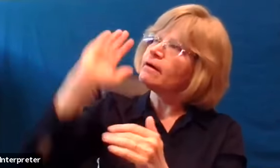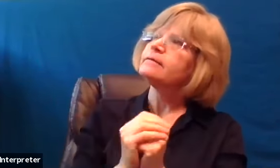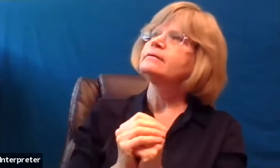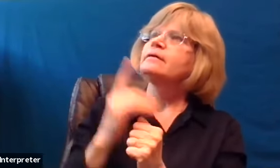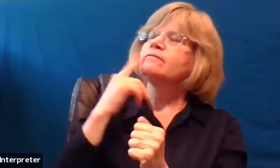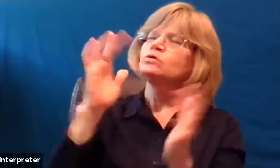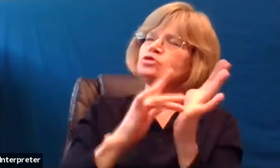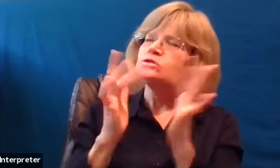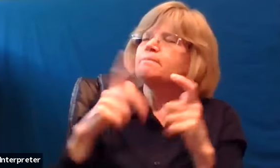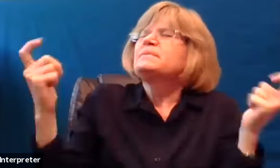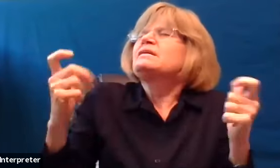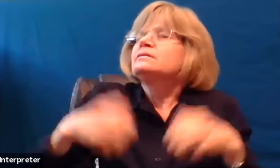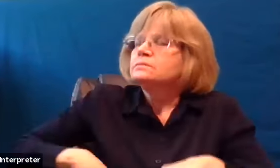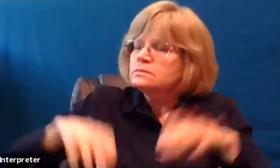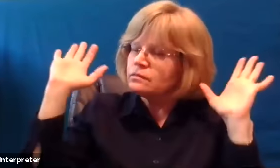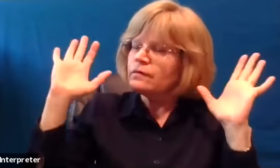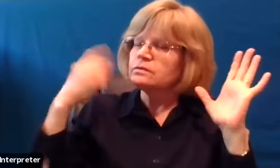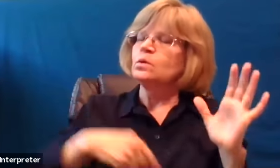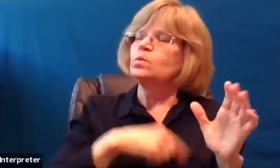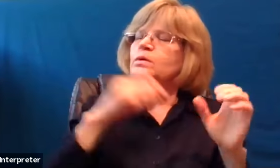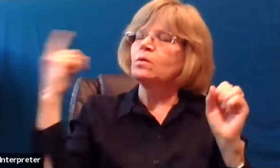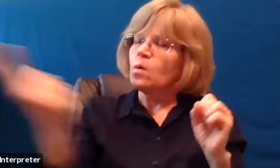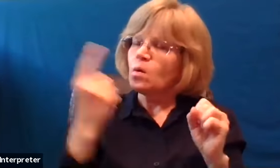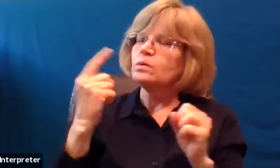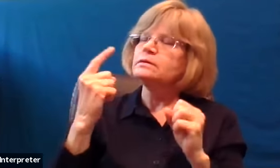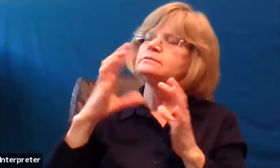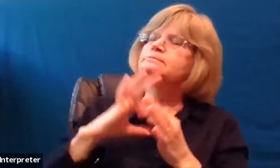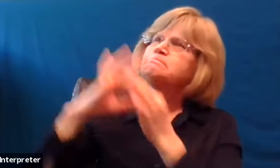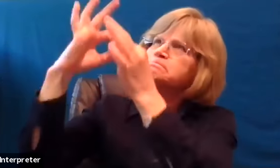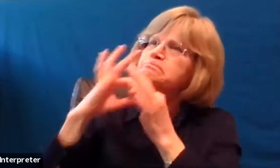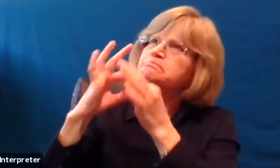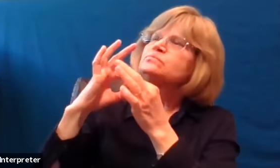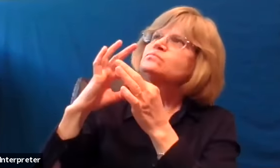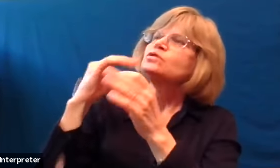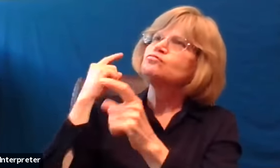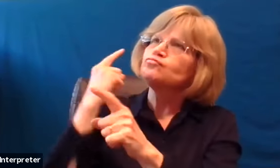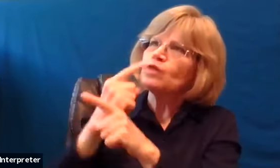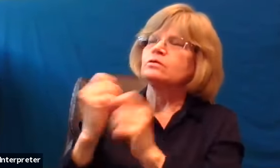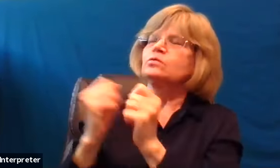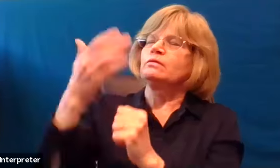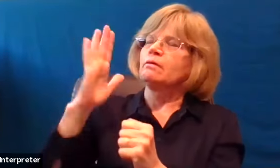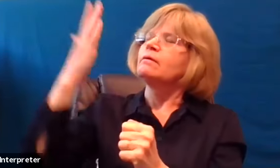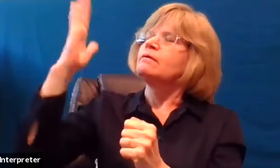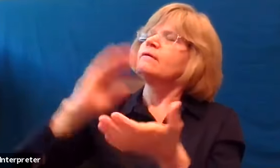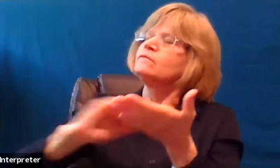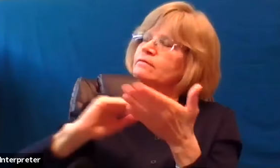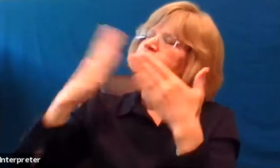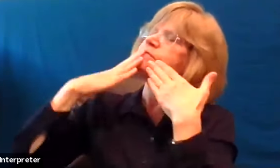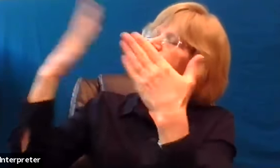sacrifice so that we might always be right with god thank you for god's forgiveness help us help remember